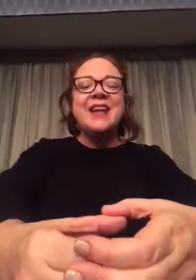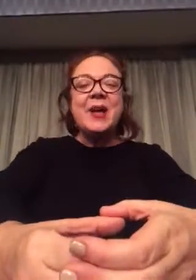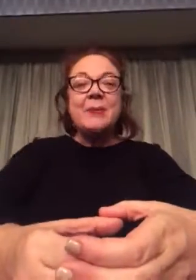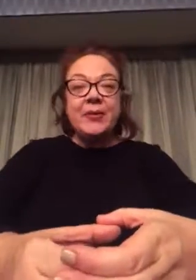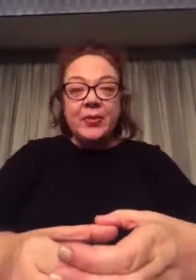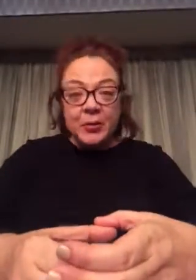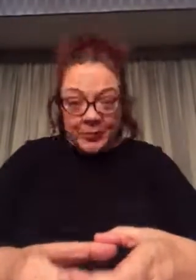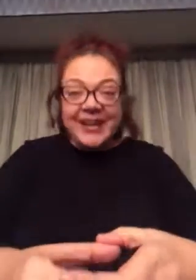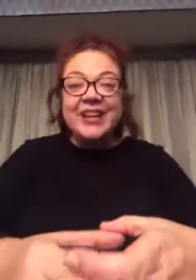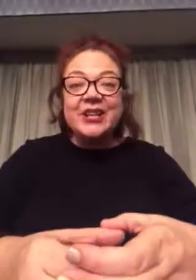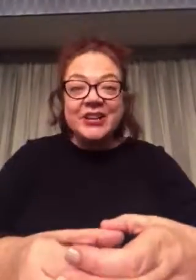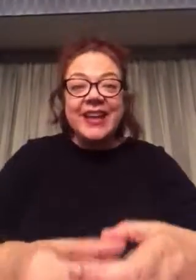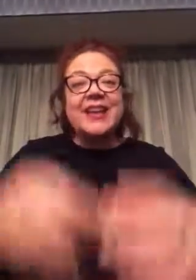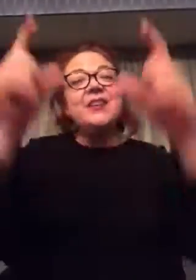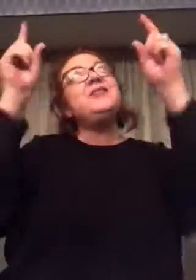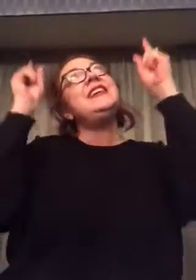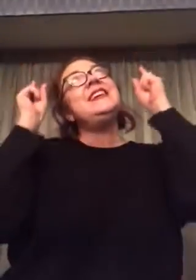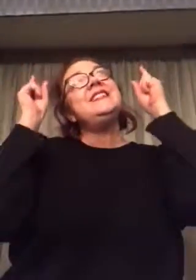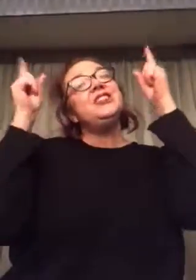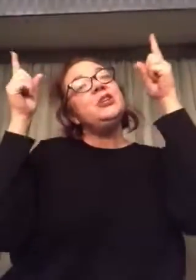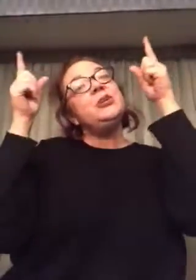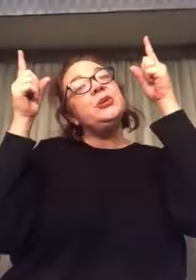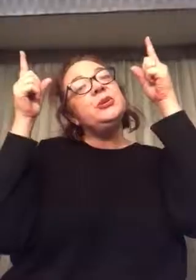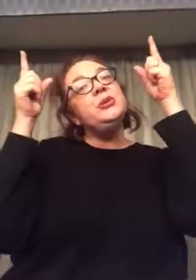but the real gift is you